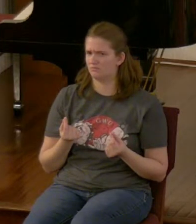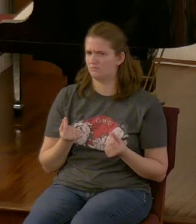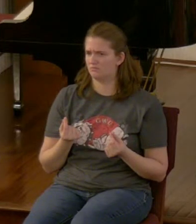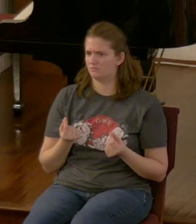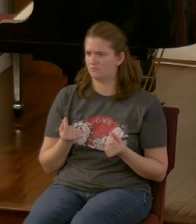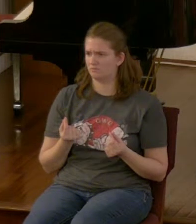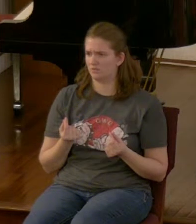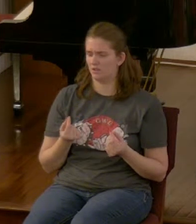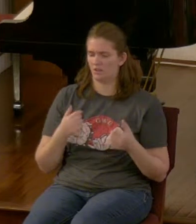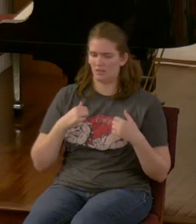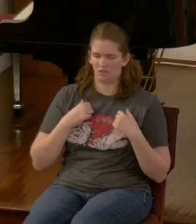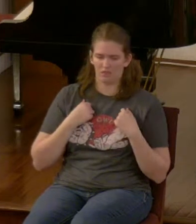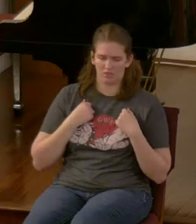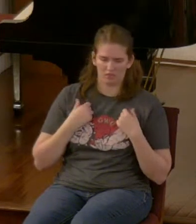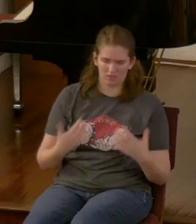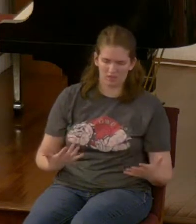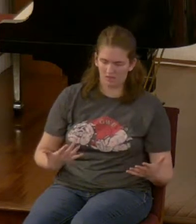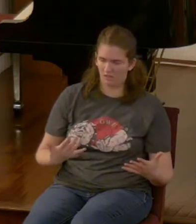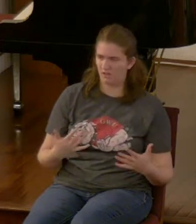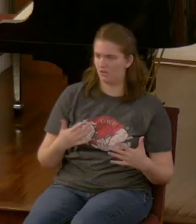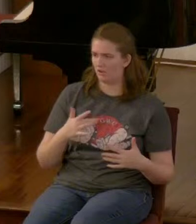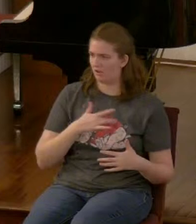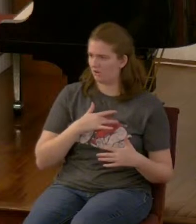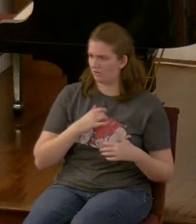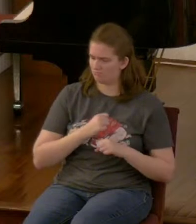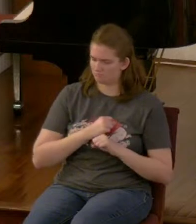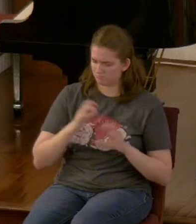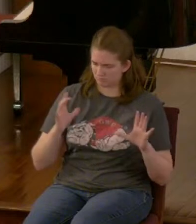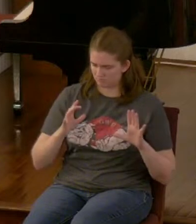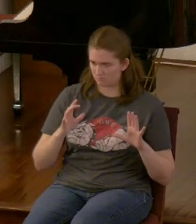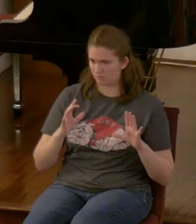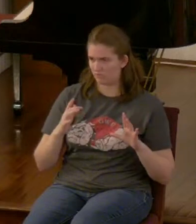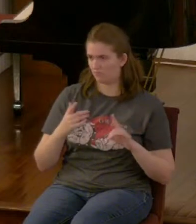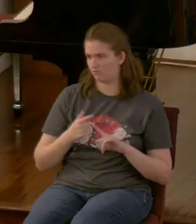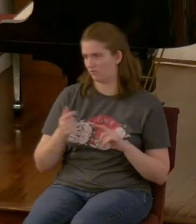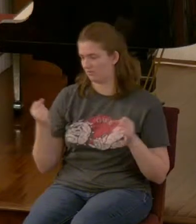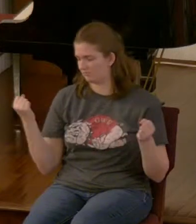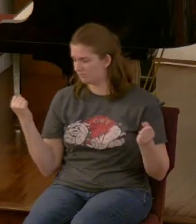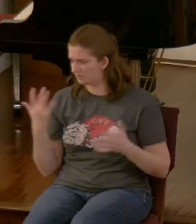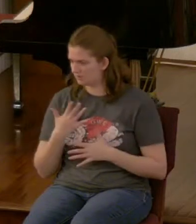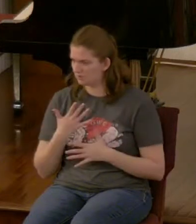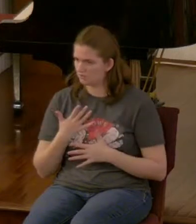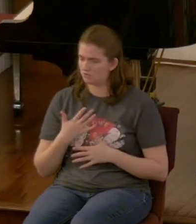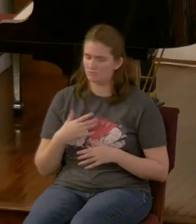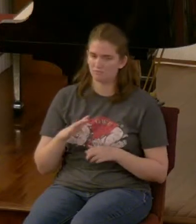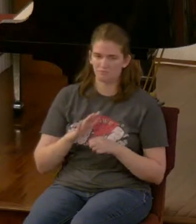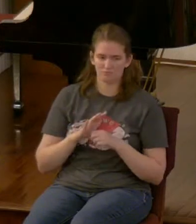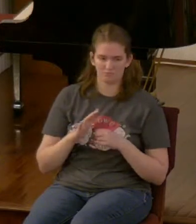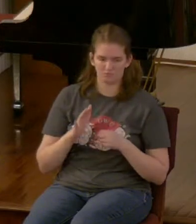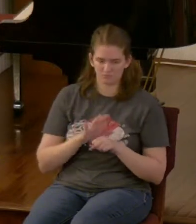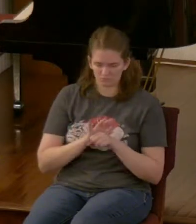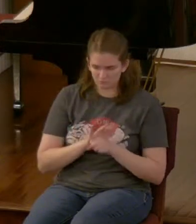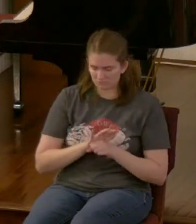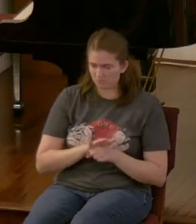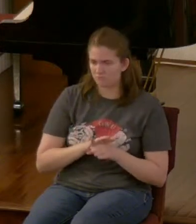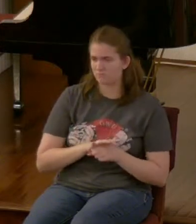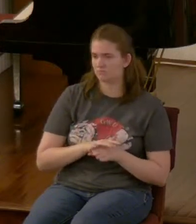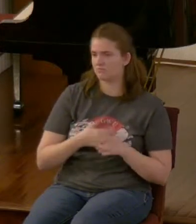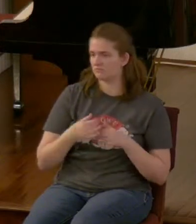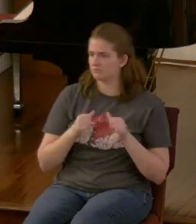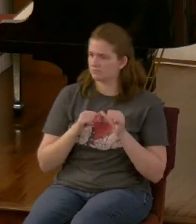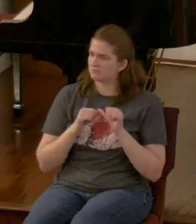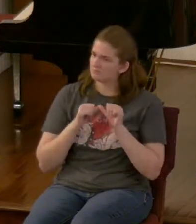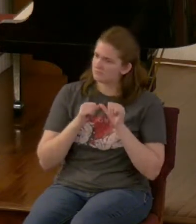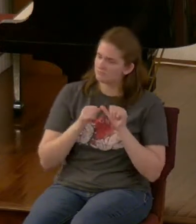it's going to it's going to kill over its heart's going to explode from fright from pressure to keep that keeping on